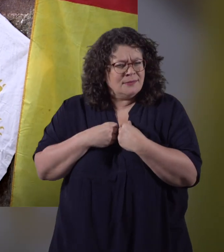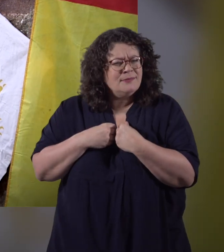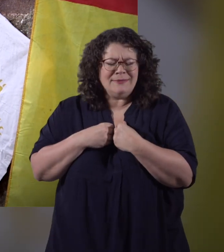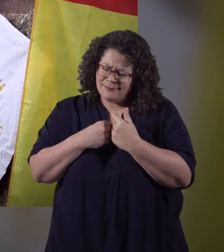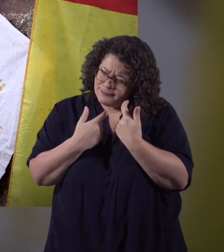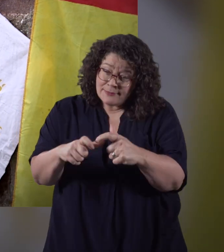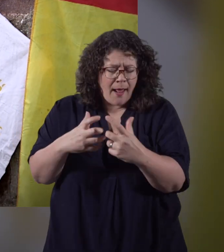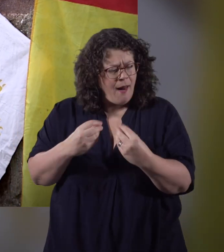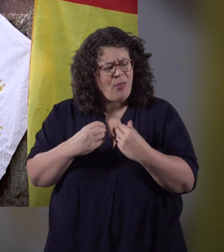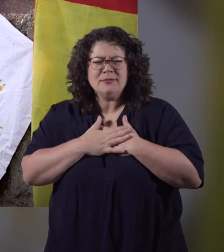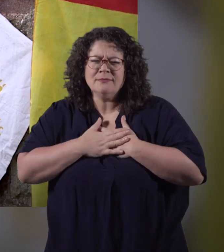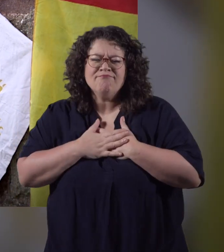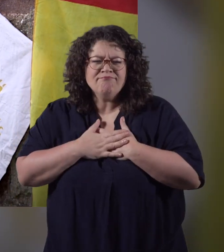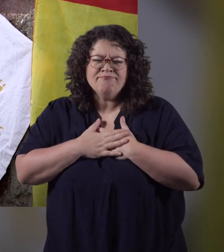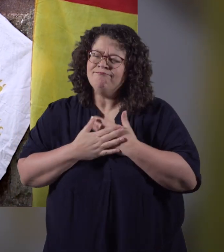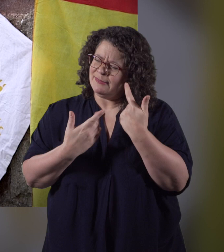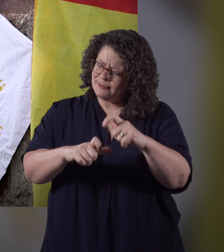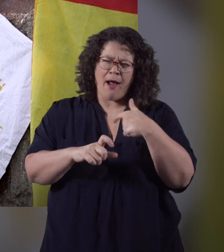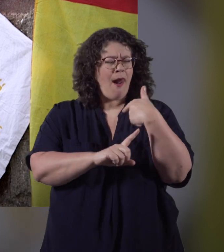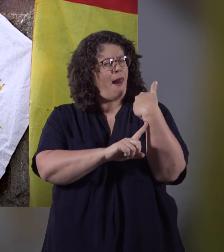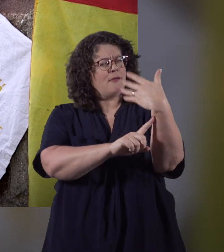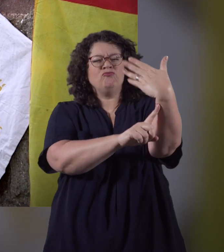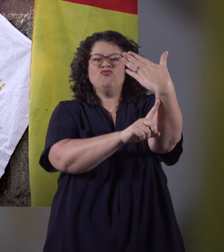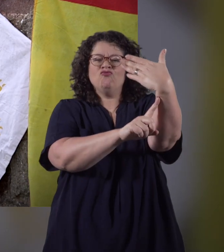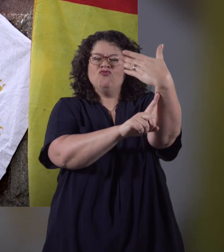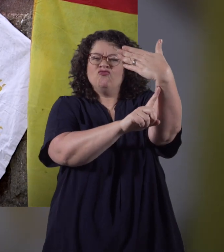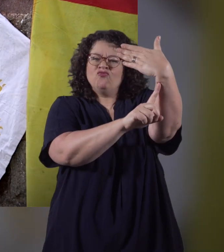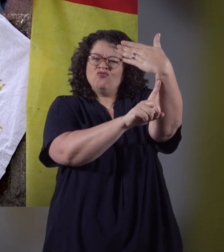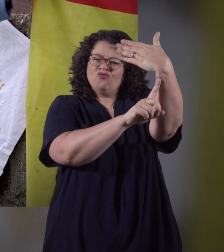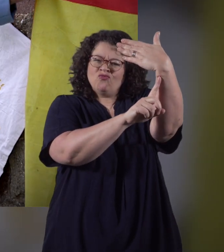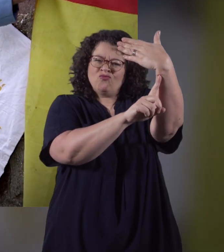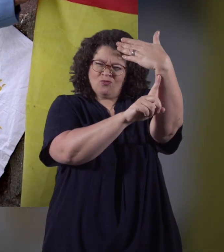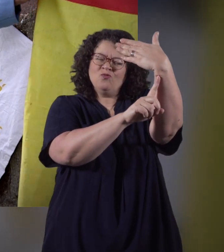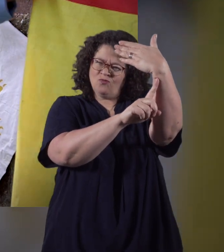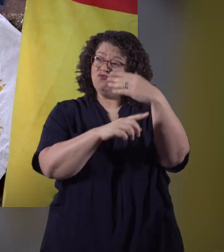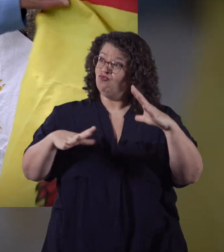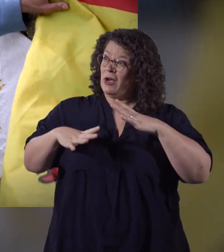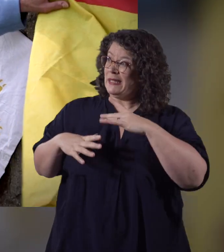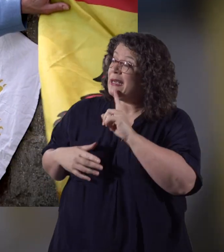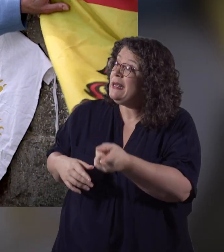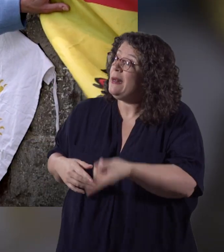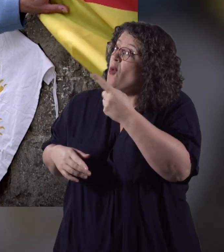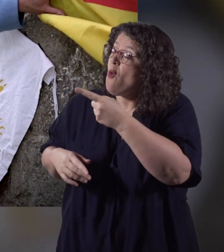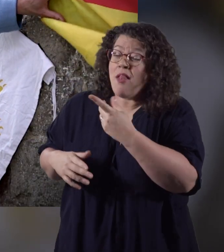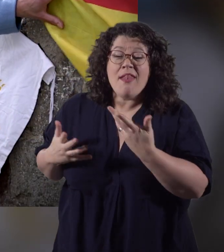And while Owain is with us, I will keep his colours close, ready for the call-up when it comes.